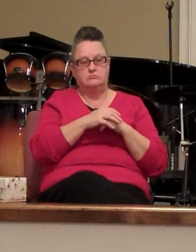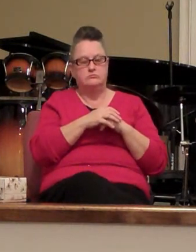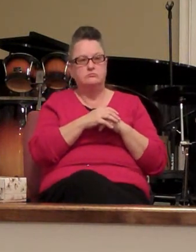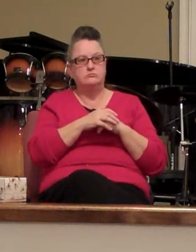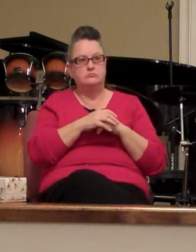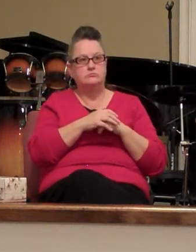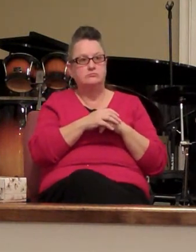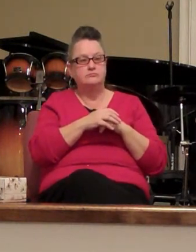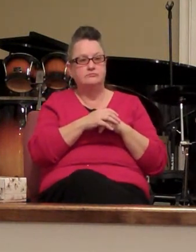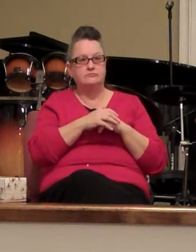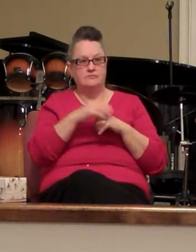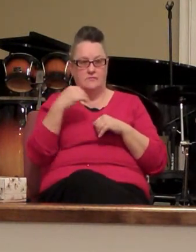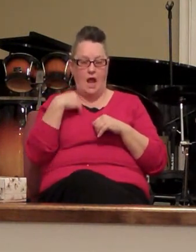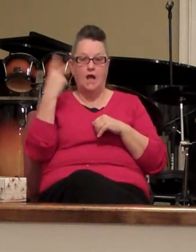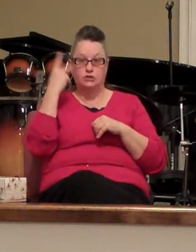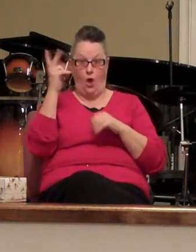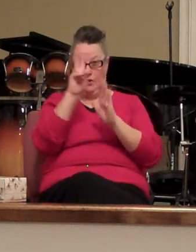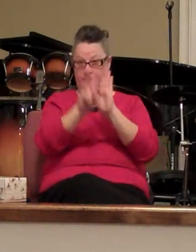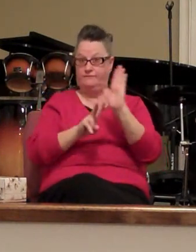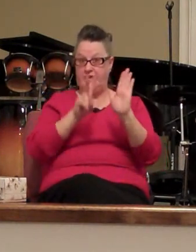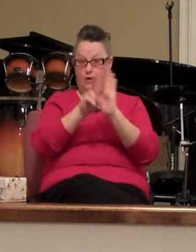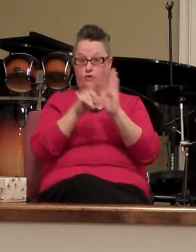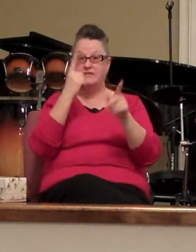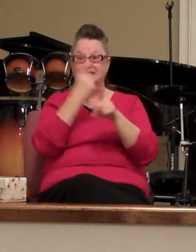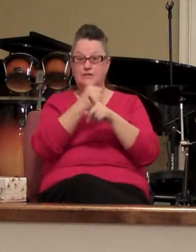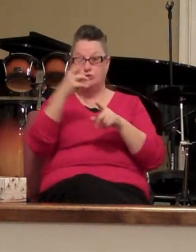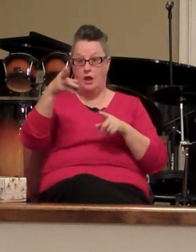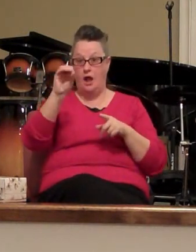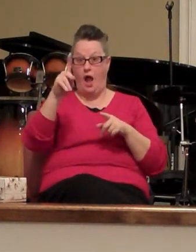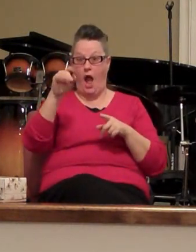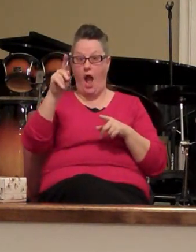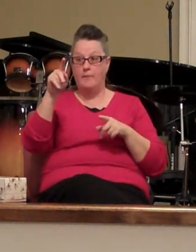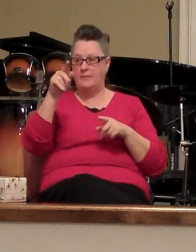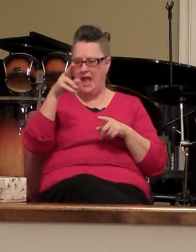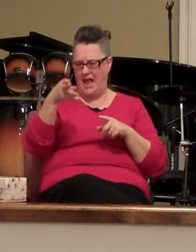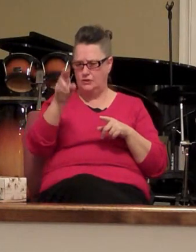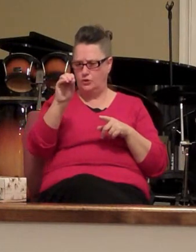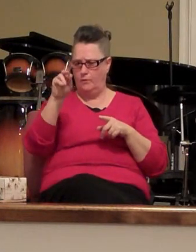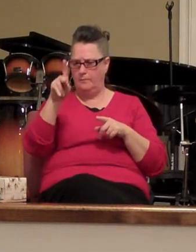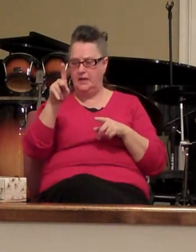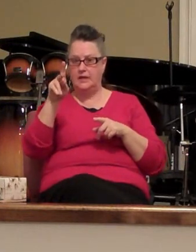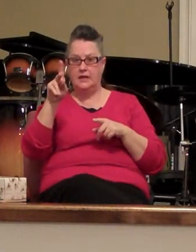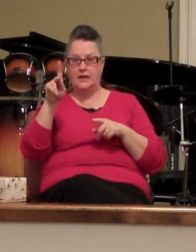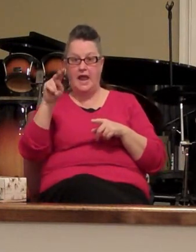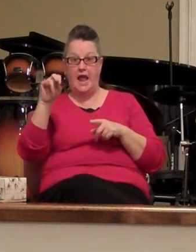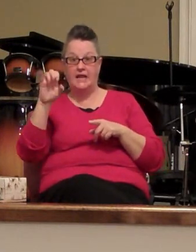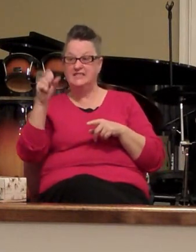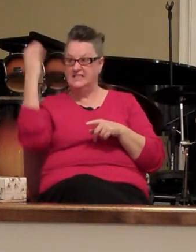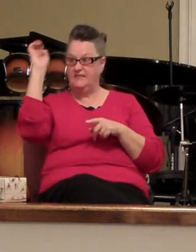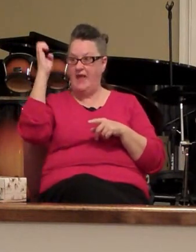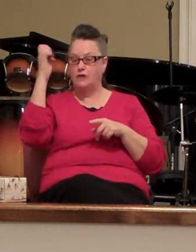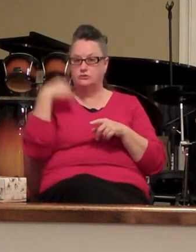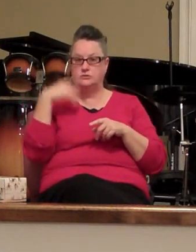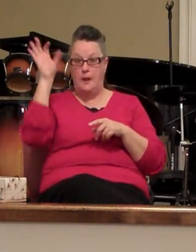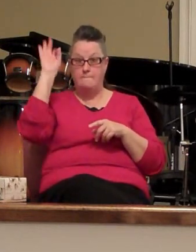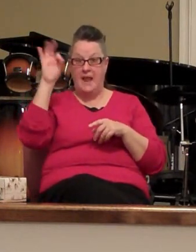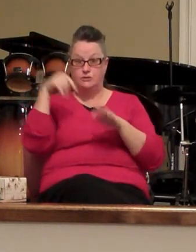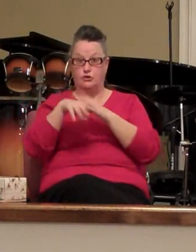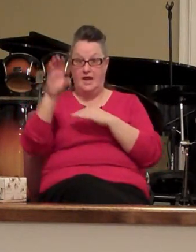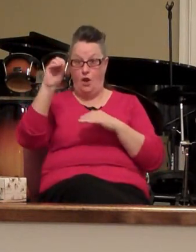I saw a video of Sister Hopkins. Everybody know Brother Sister Hopkins is the evangelist pastor in Zane, Ohio right now.